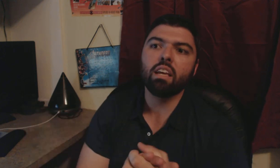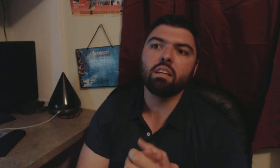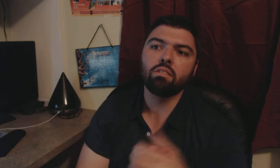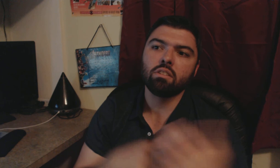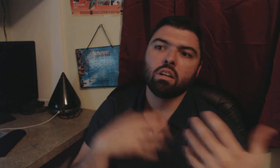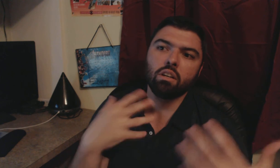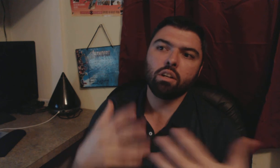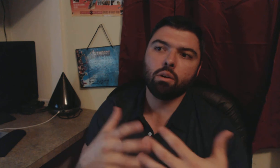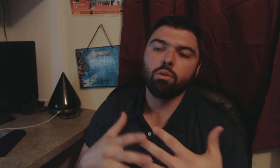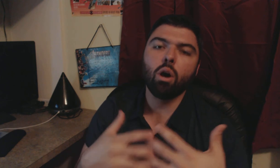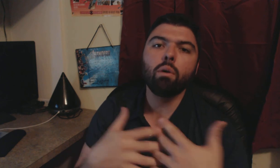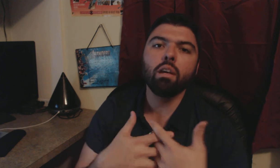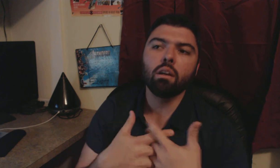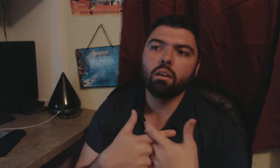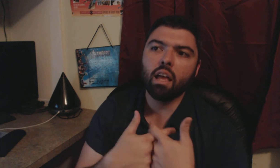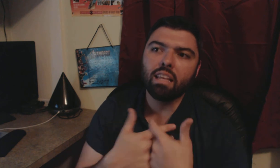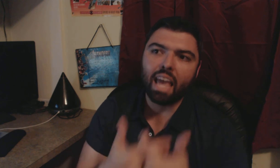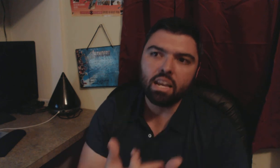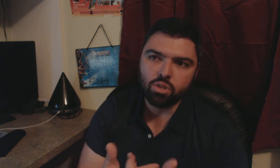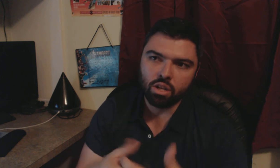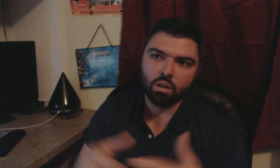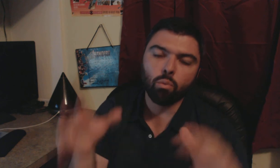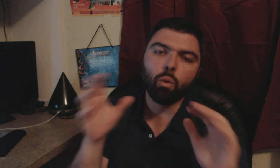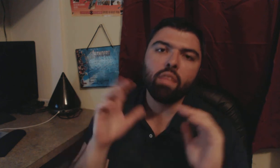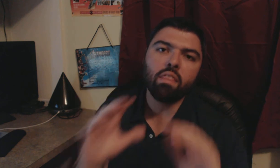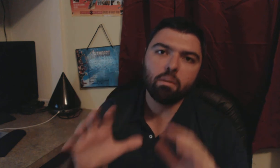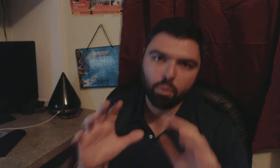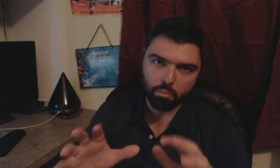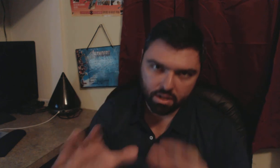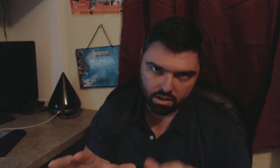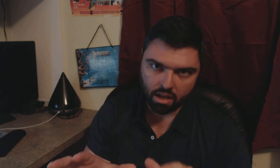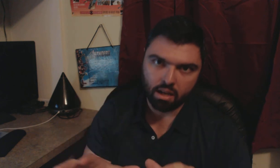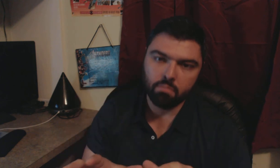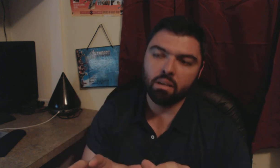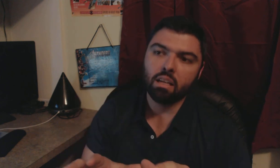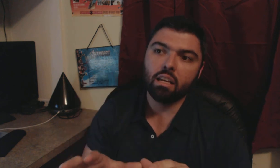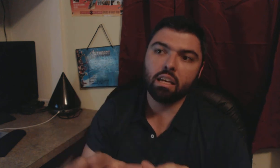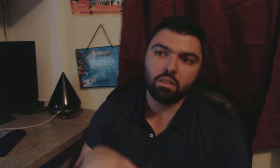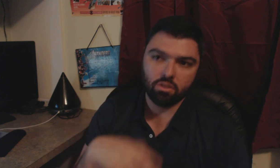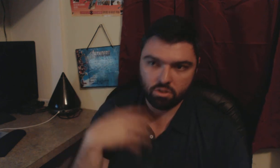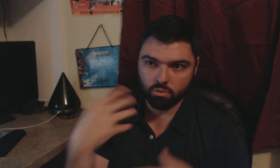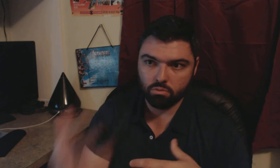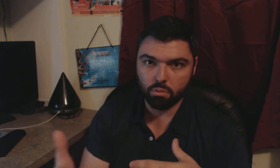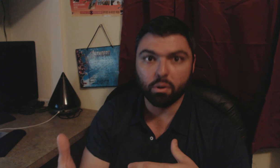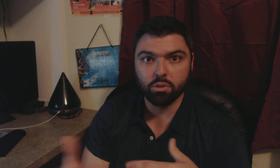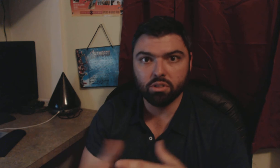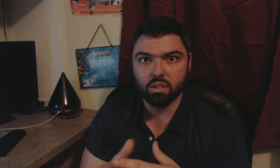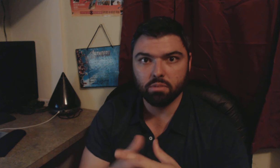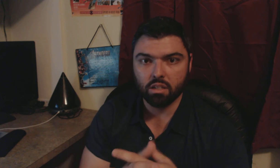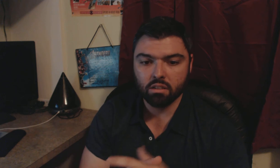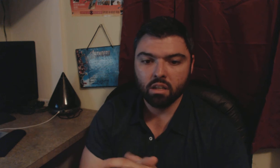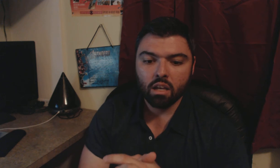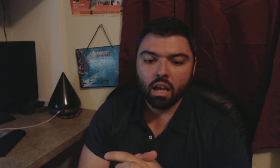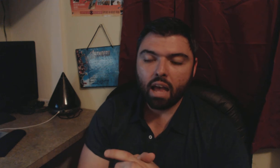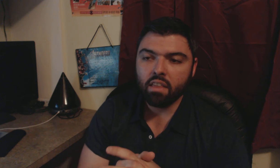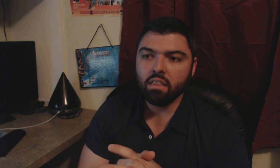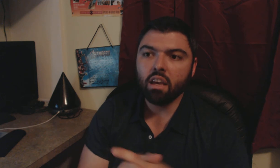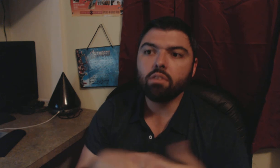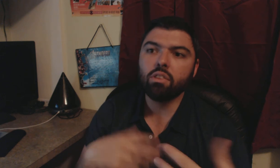of it is you know knowing and gauging when the appropriate time is to to broach the something and then the other